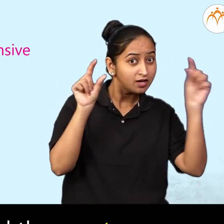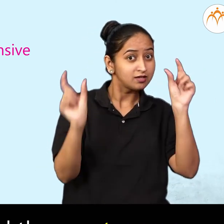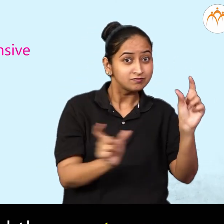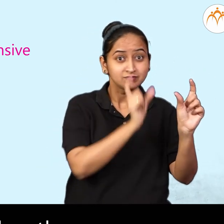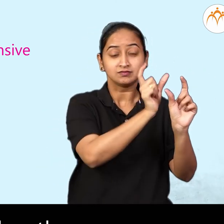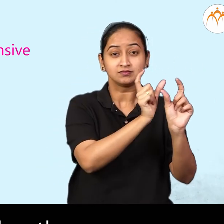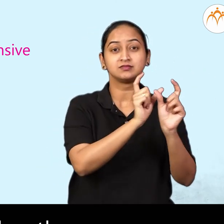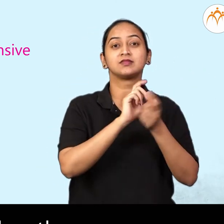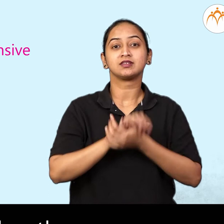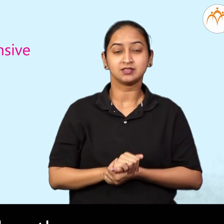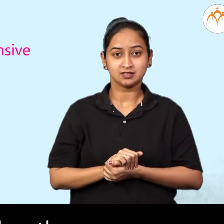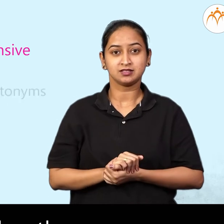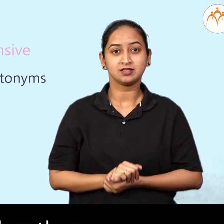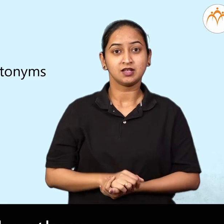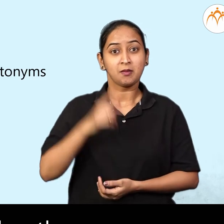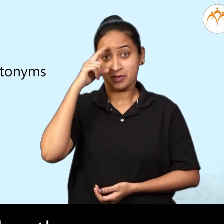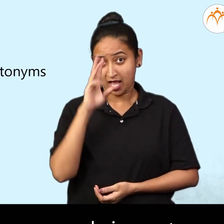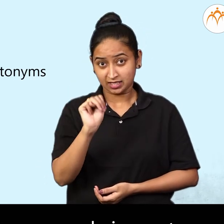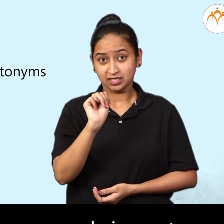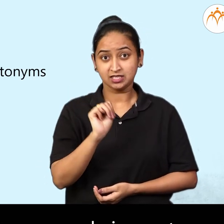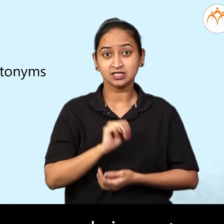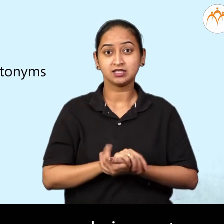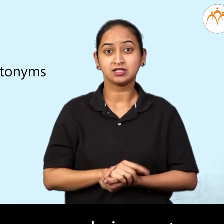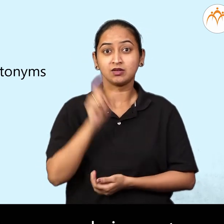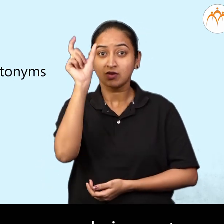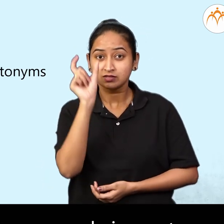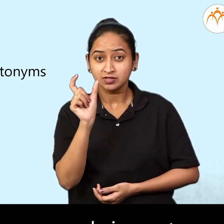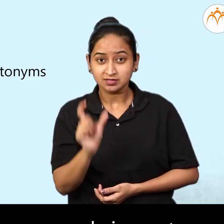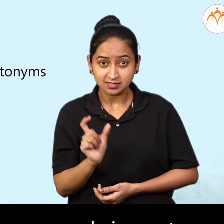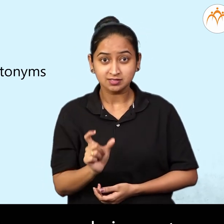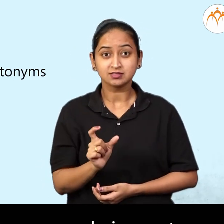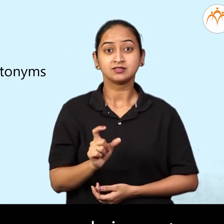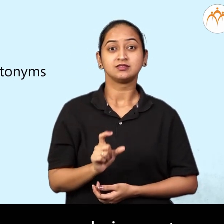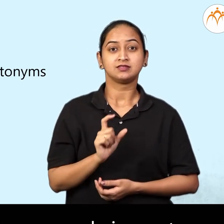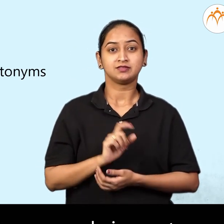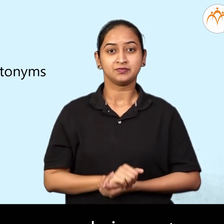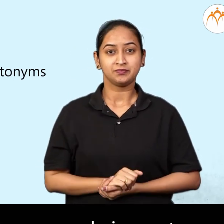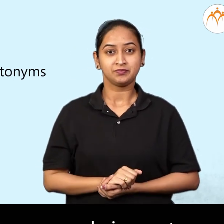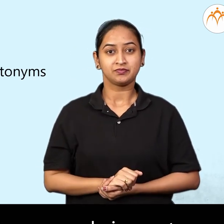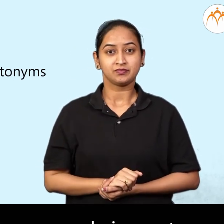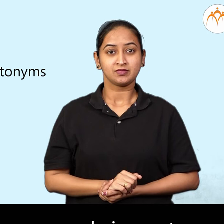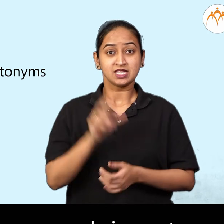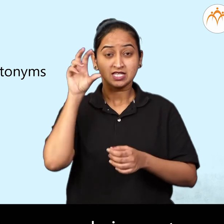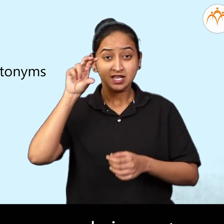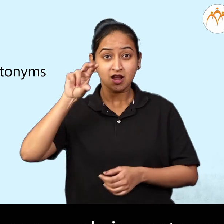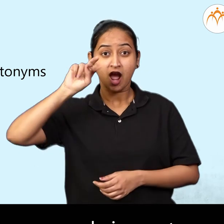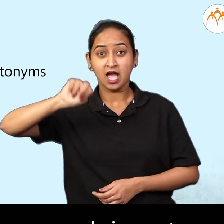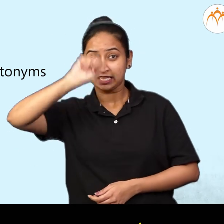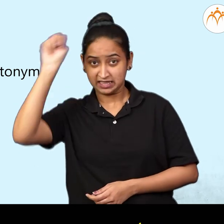Remember them Learn to make use of these words in sentences In